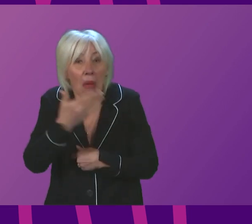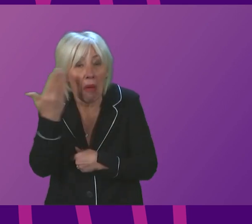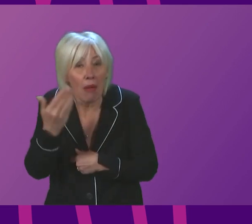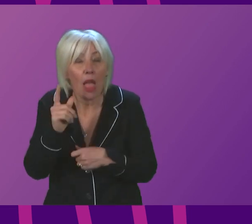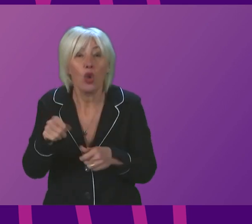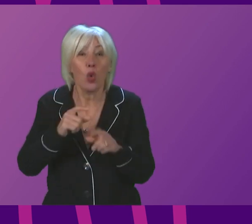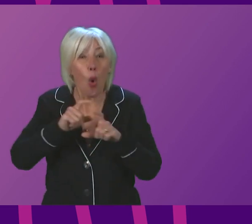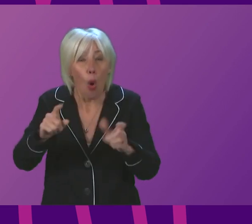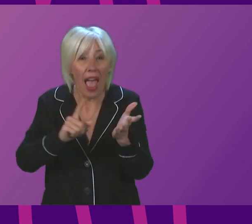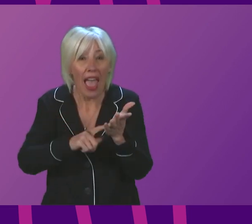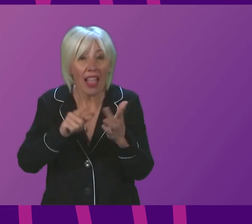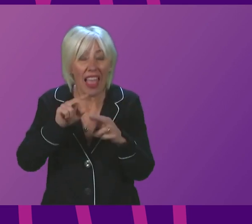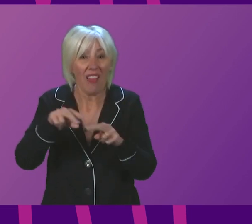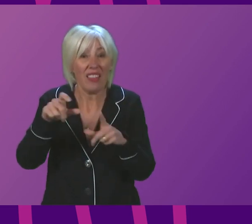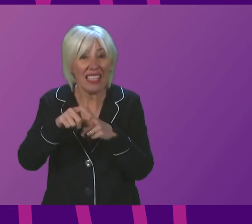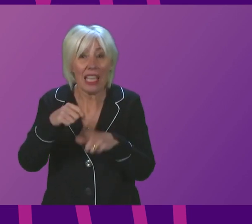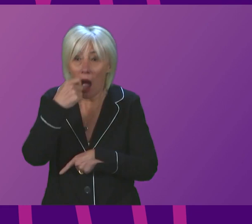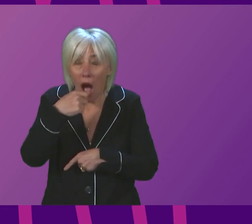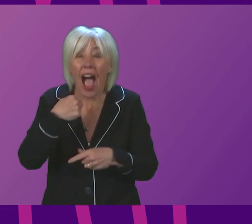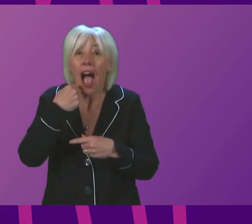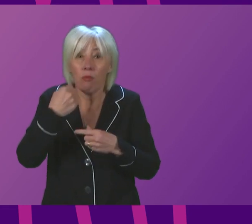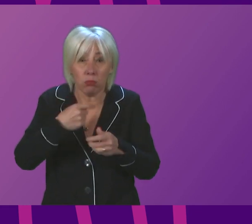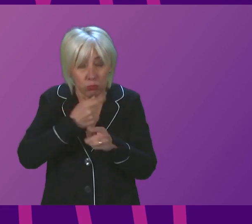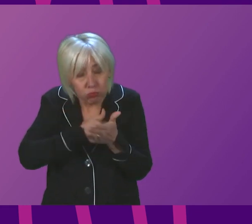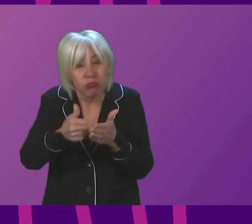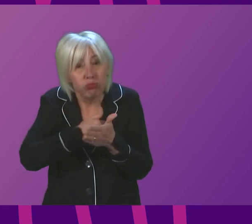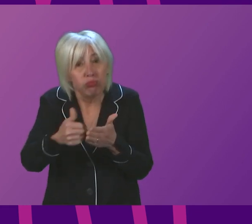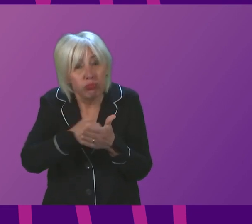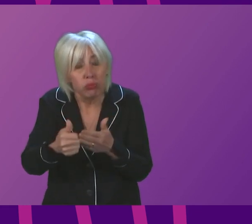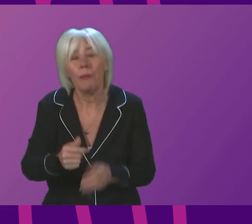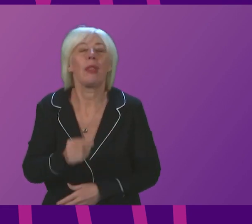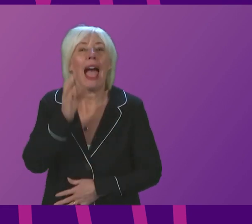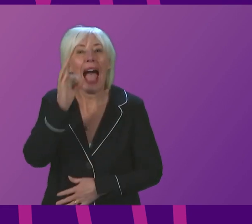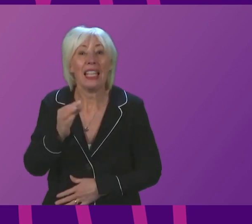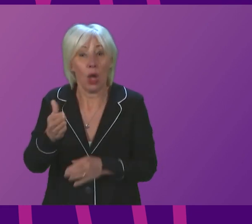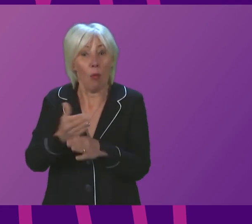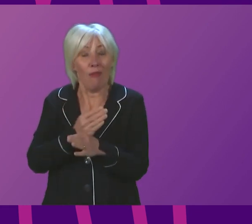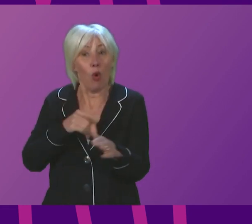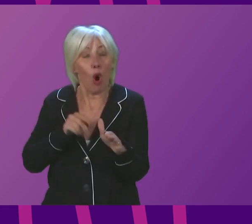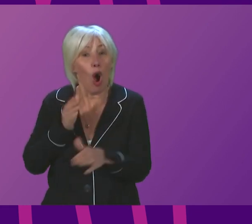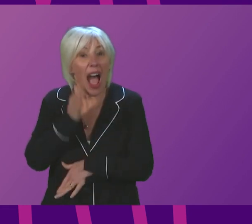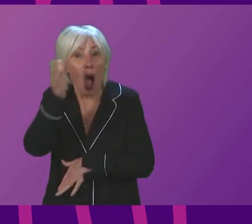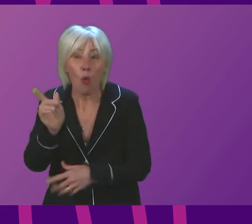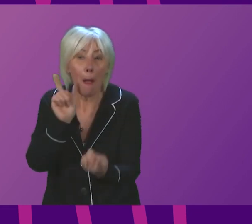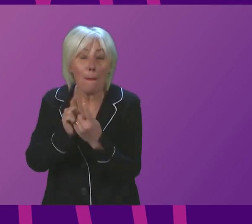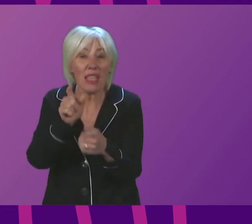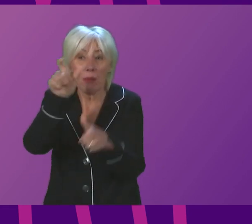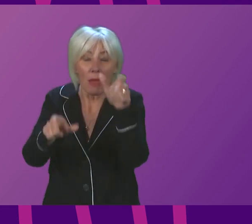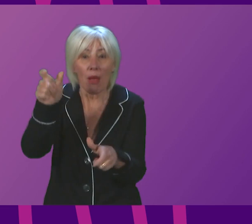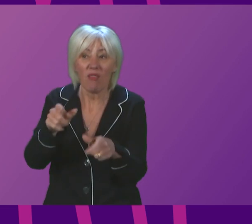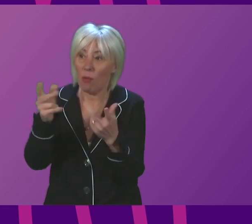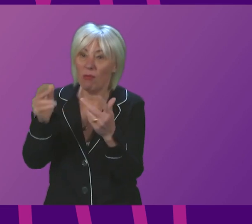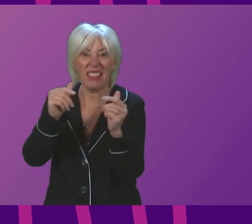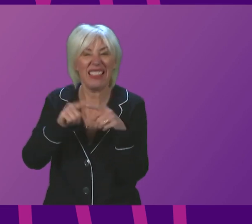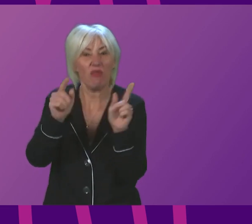devices is essential. We are asking everyone to do a lateral flow test before mixing with people from other households and on